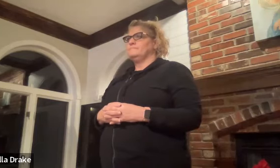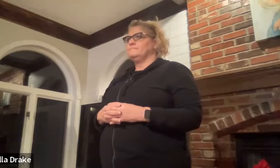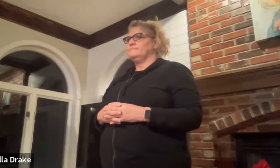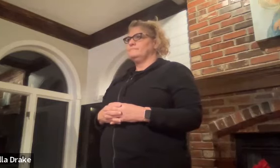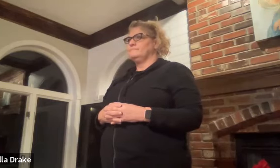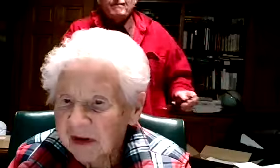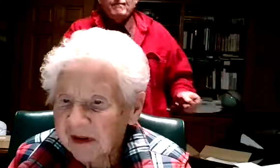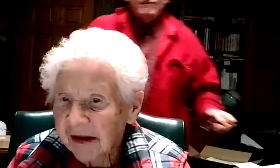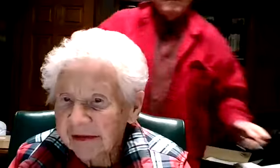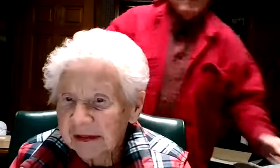she went silent